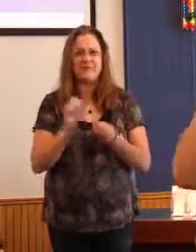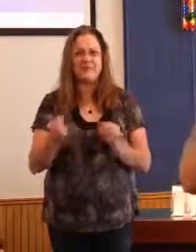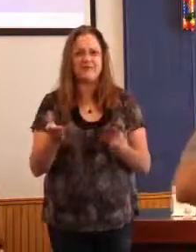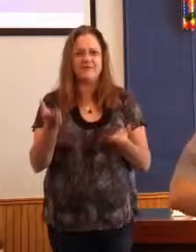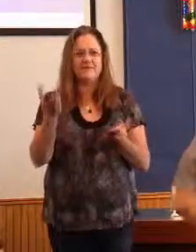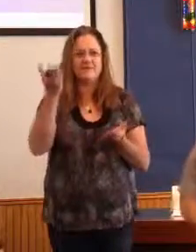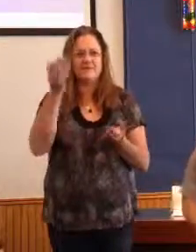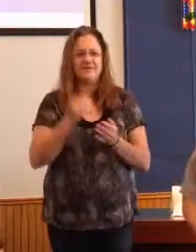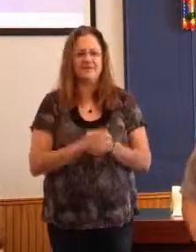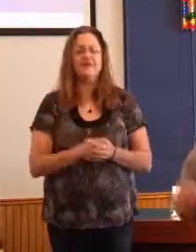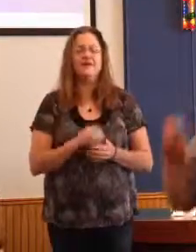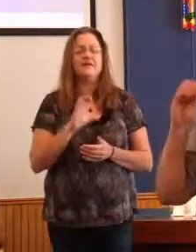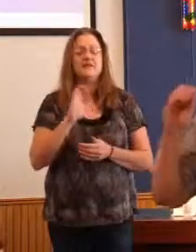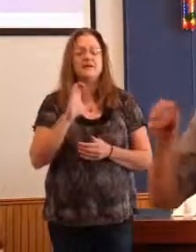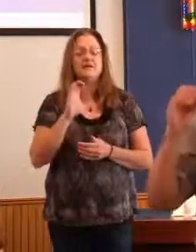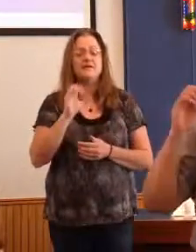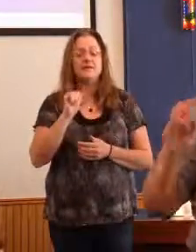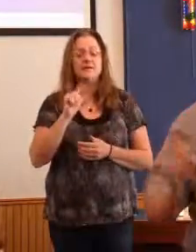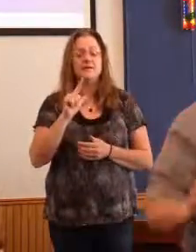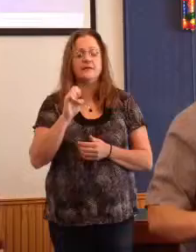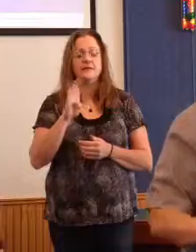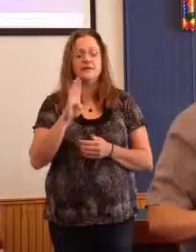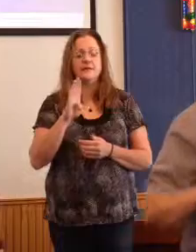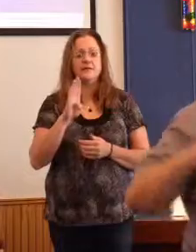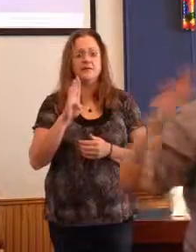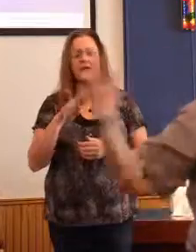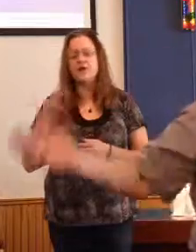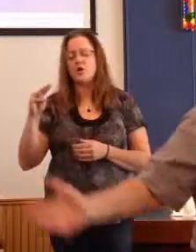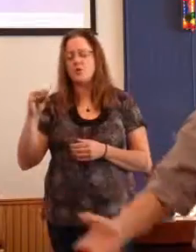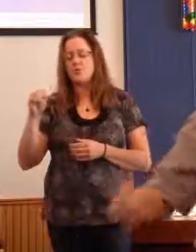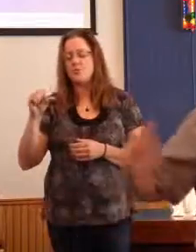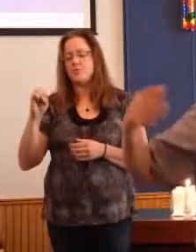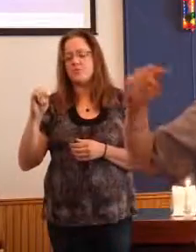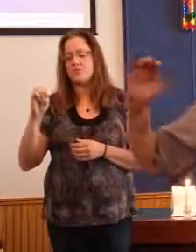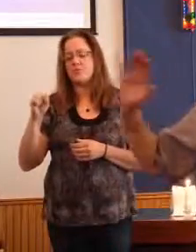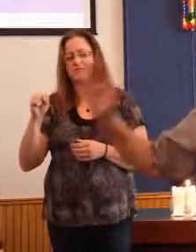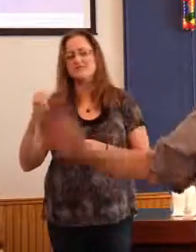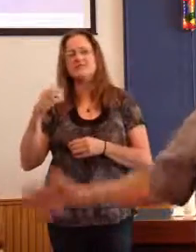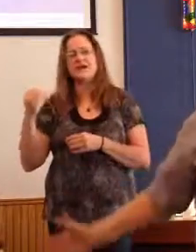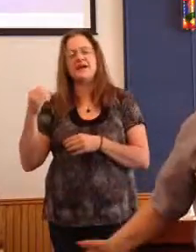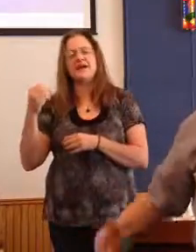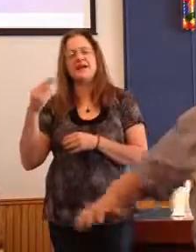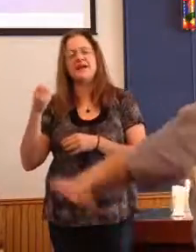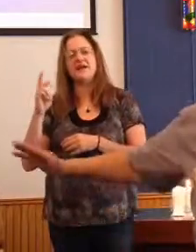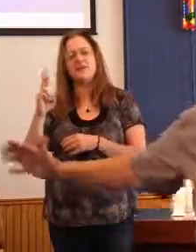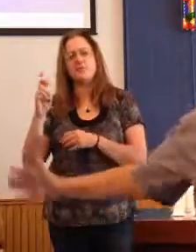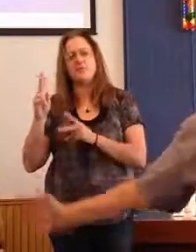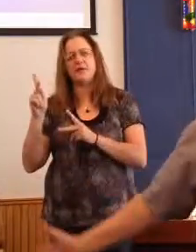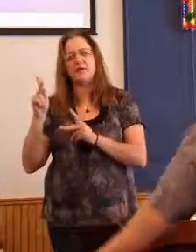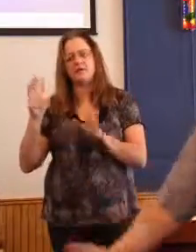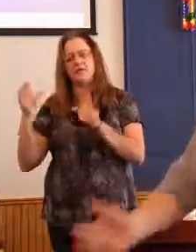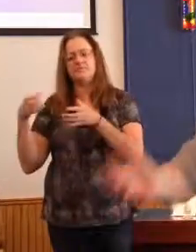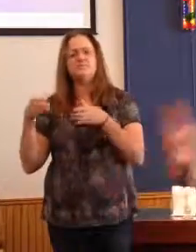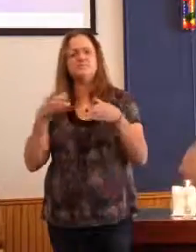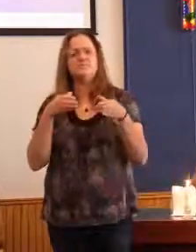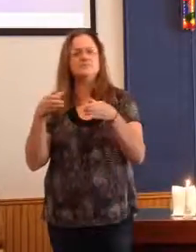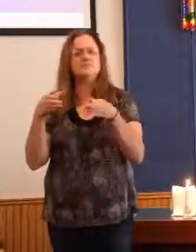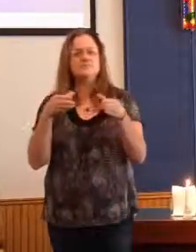Caleb traveled with Moses and the Hebrews who had left Egypt and traveled the desert en route to the